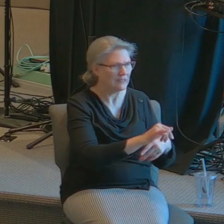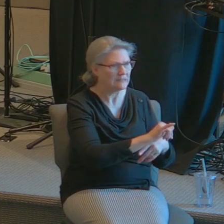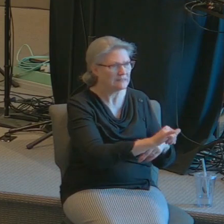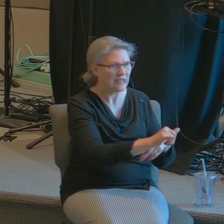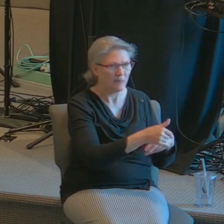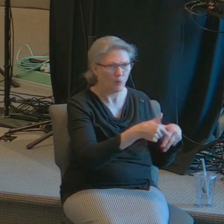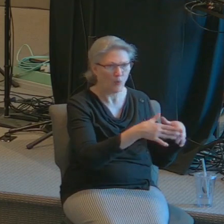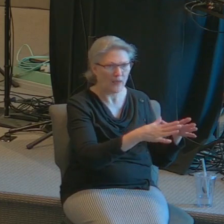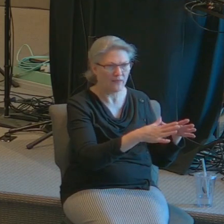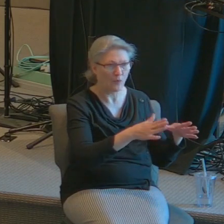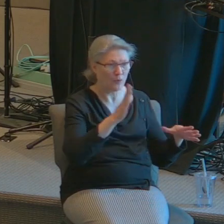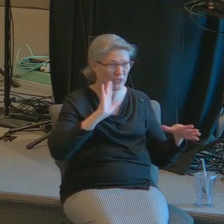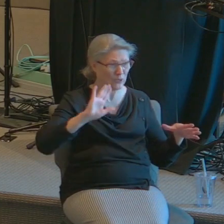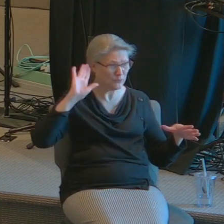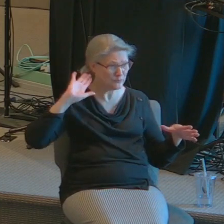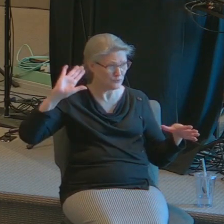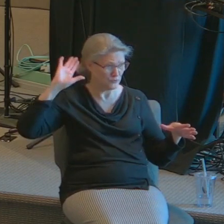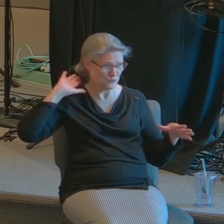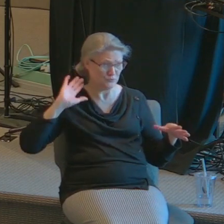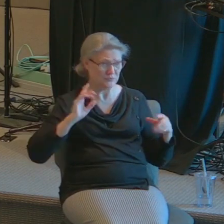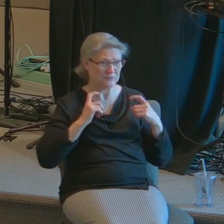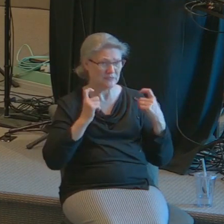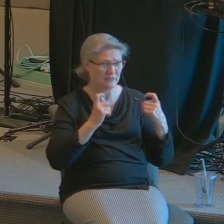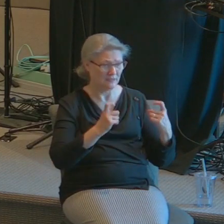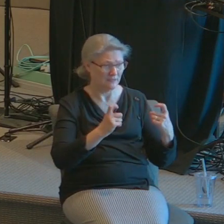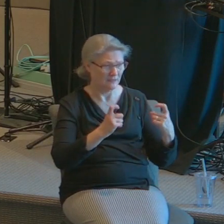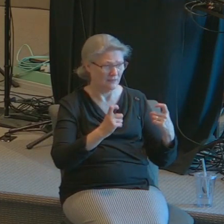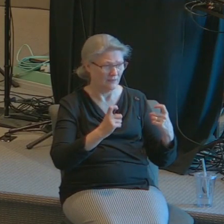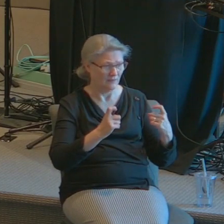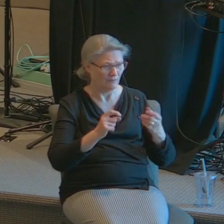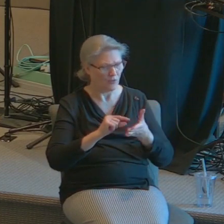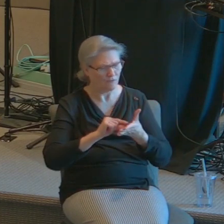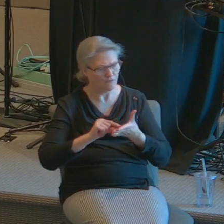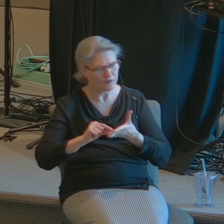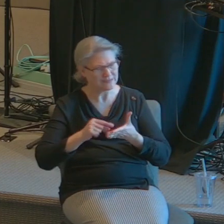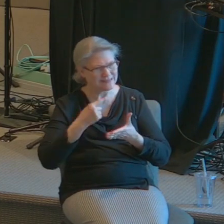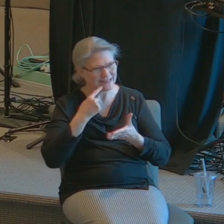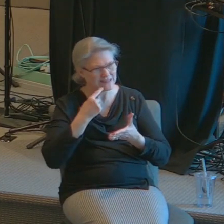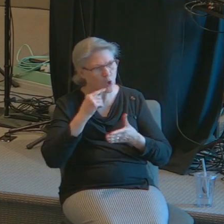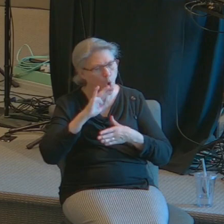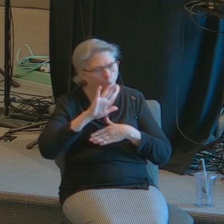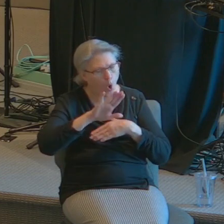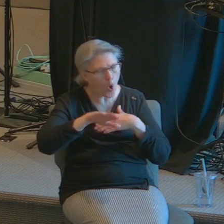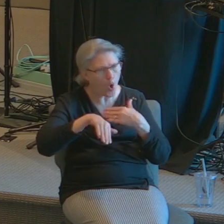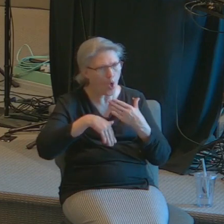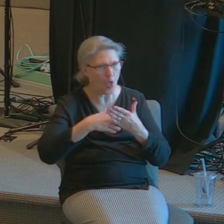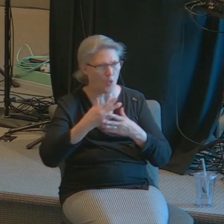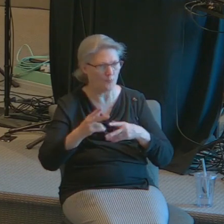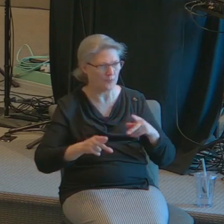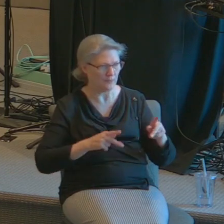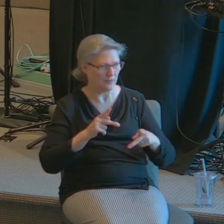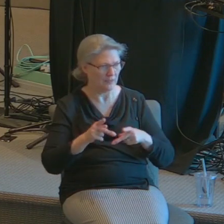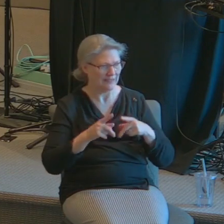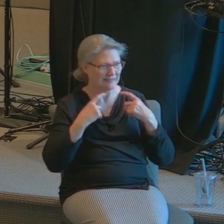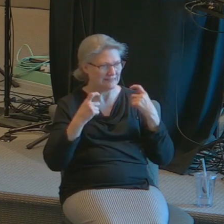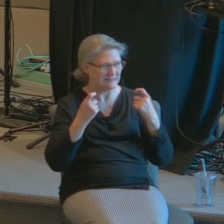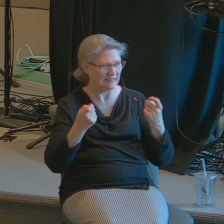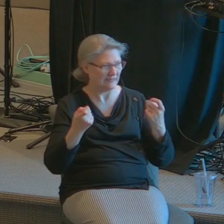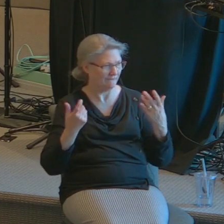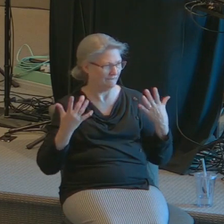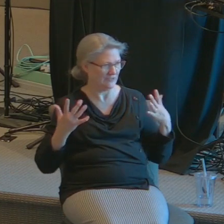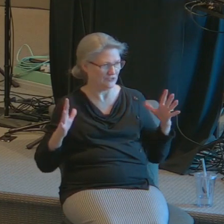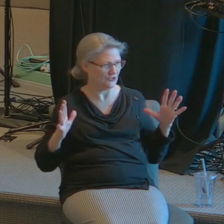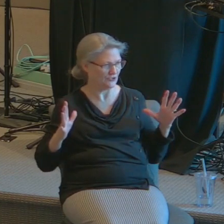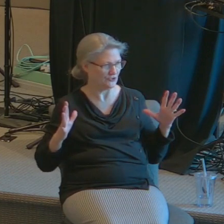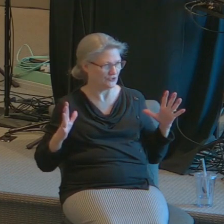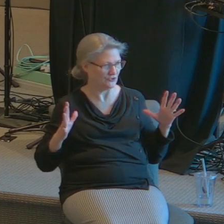measure that we had sinned for the scripture says all have sinned and come short